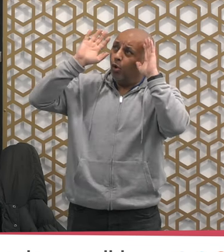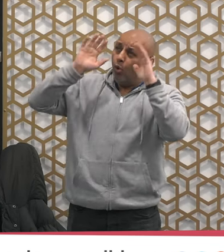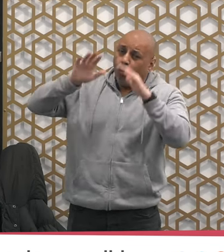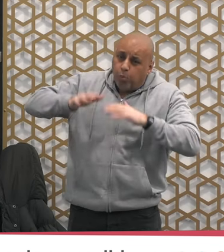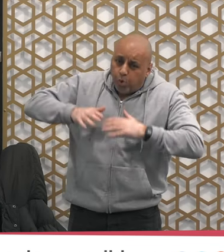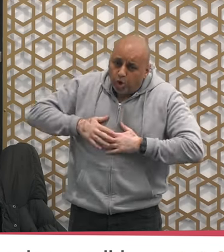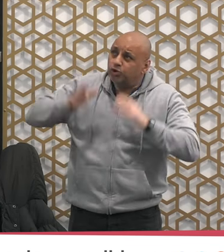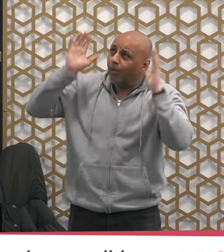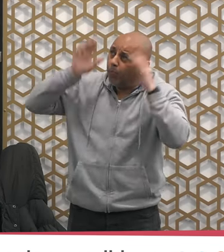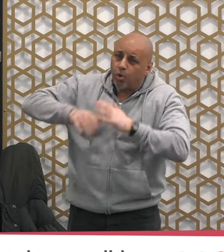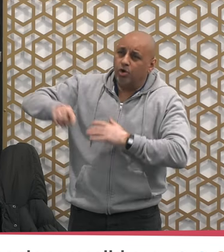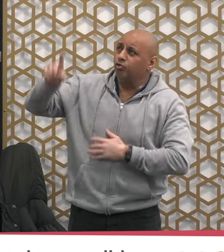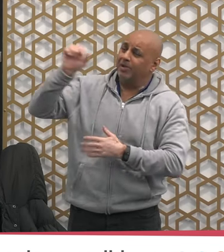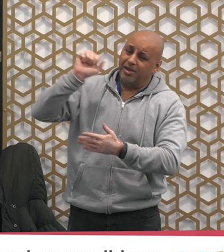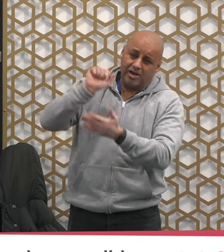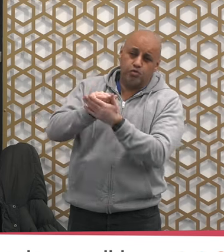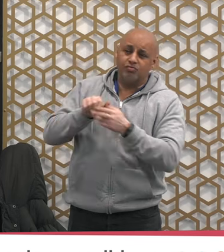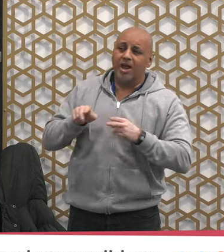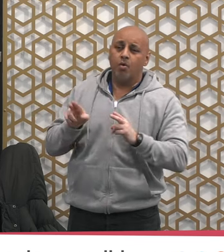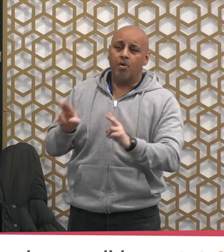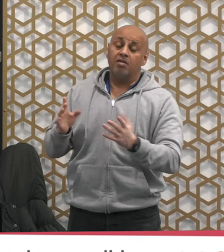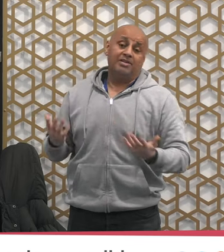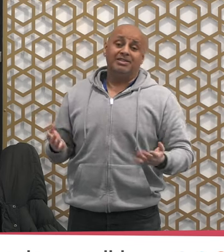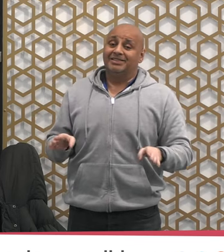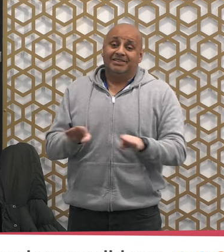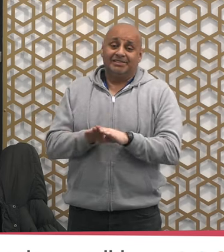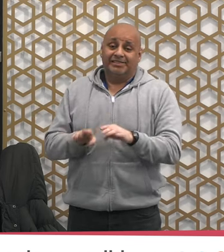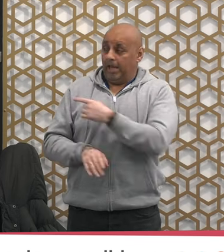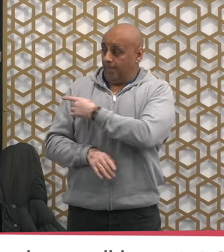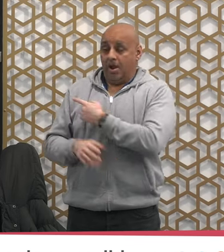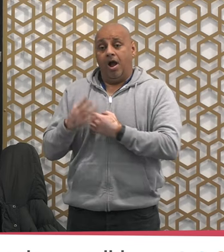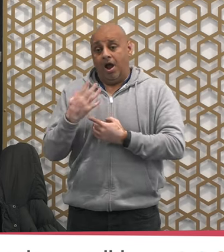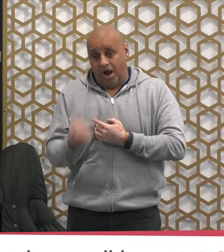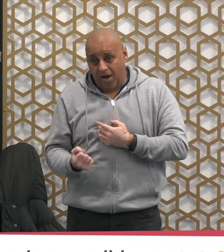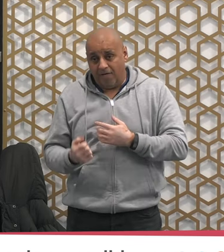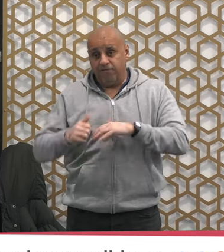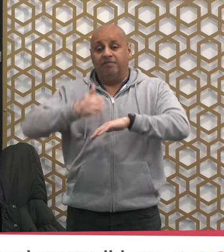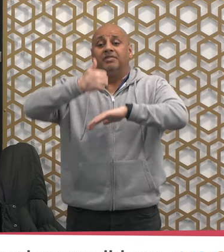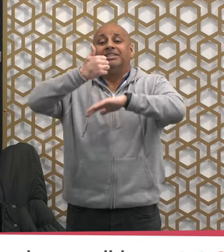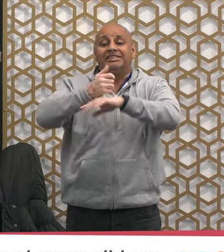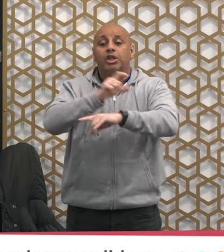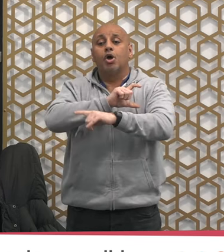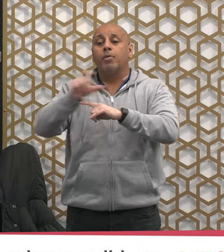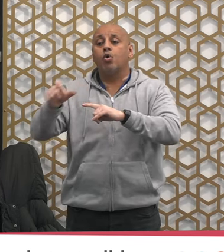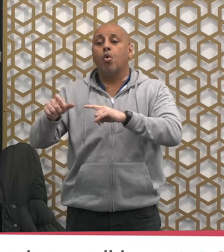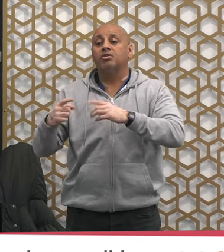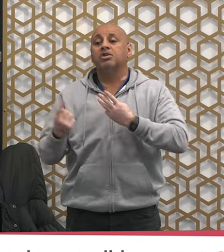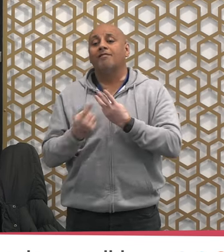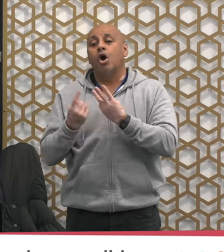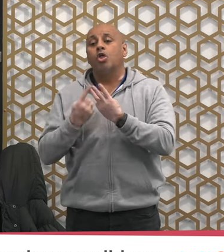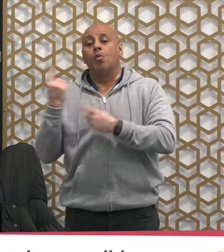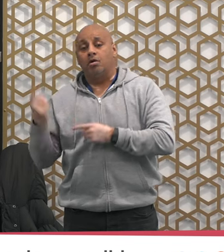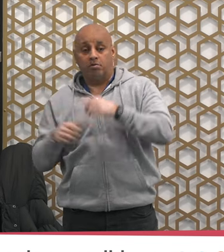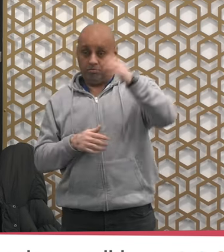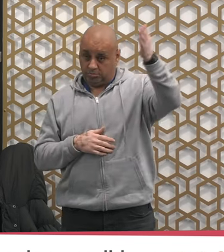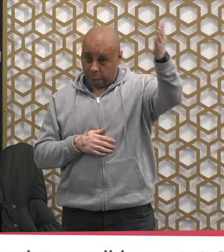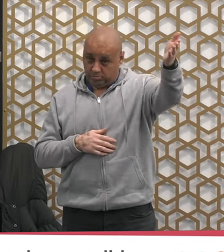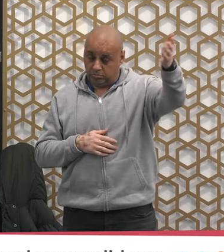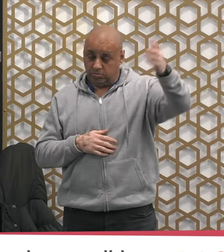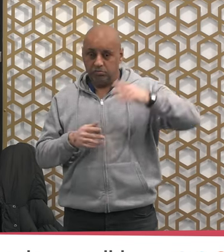for that we have arranged another online course that is going to take place next week and inshallah so I will encourage so alhamdulillah masjid